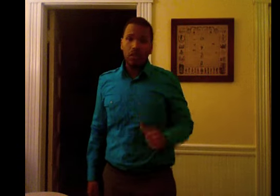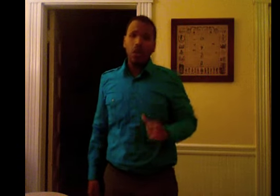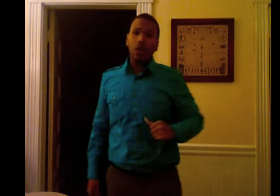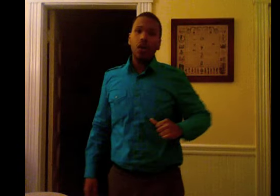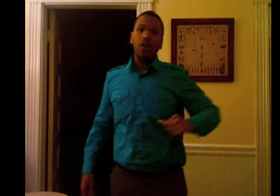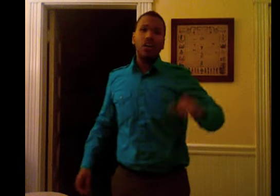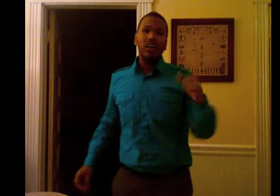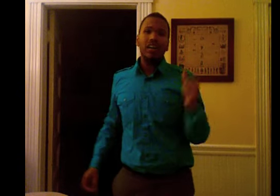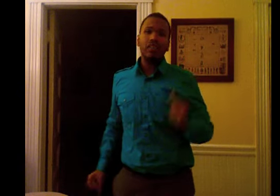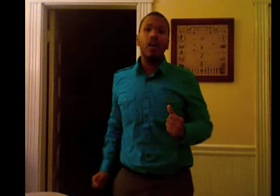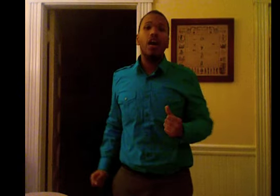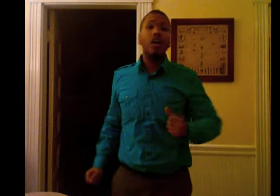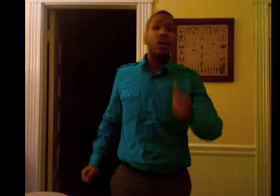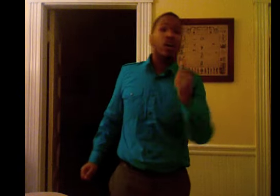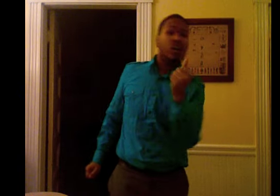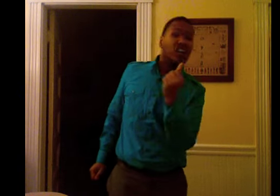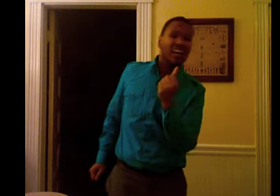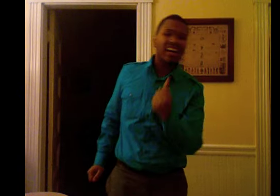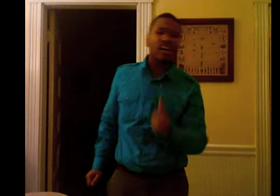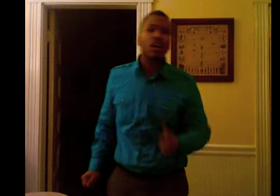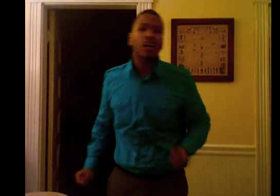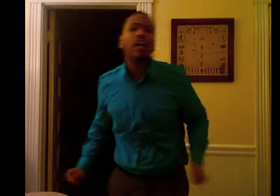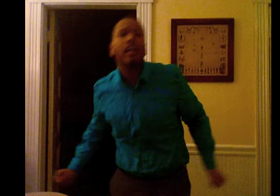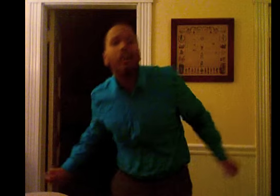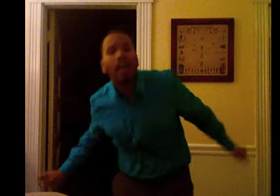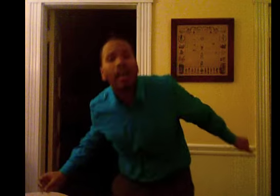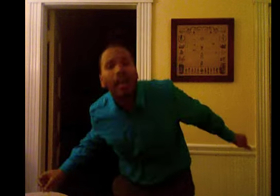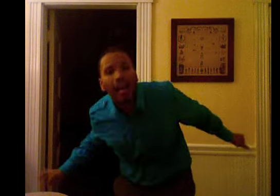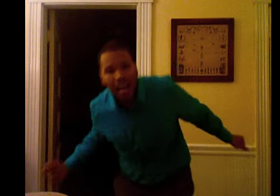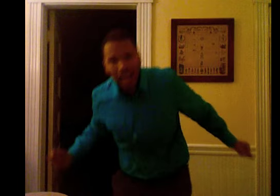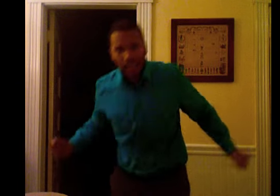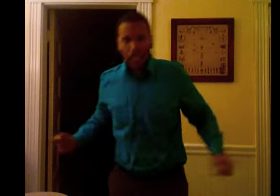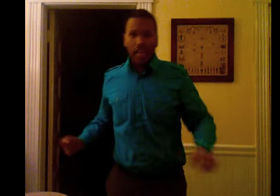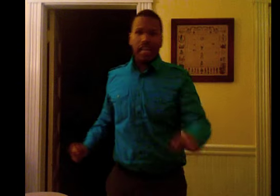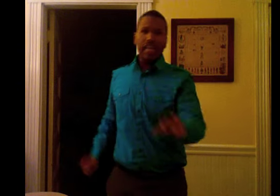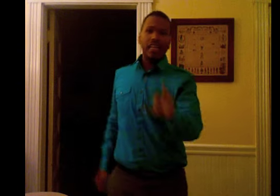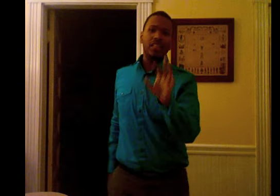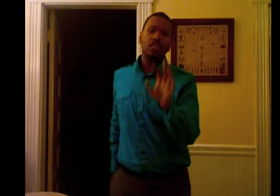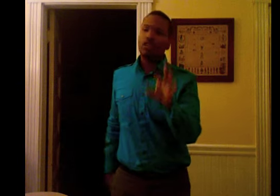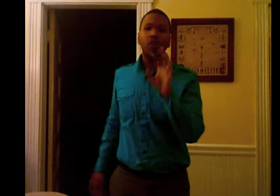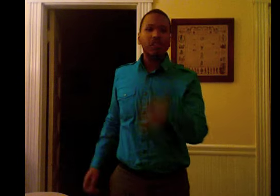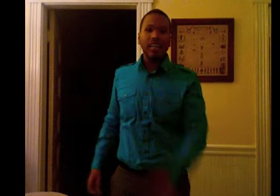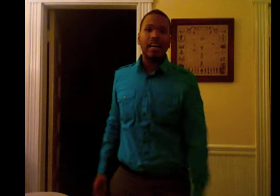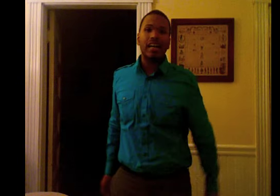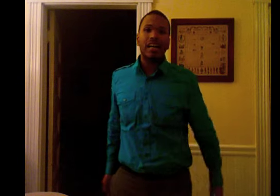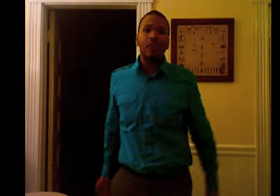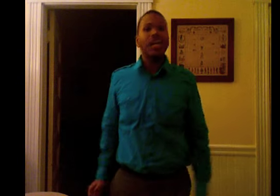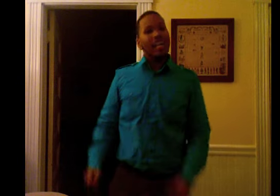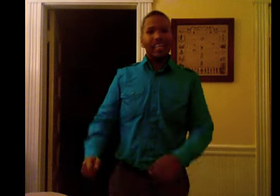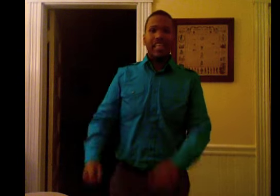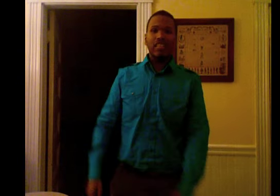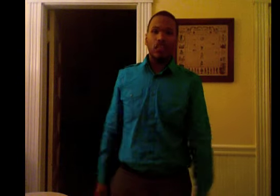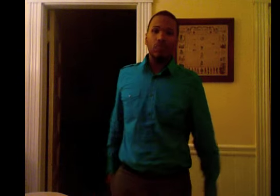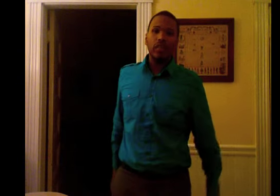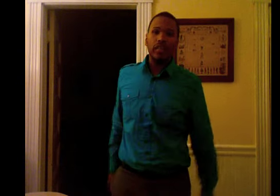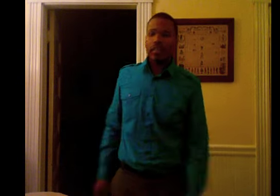know, a change is gonna come, yes it will,